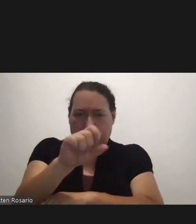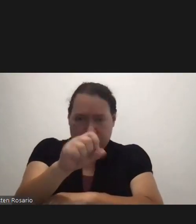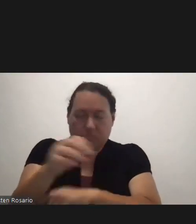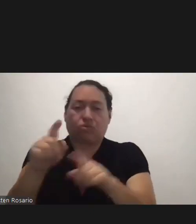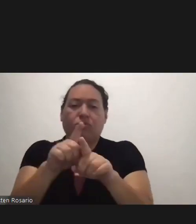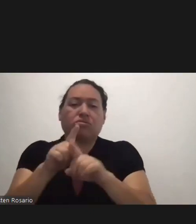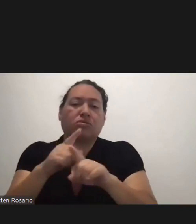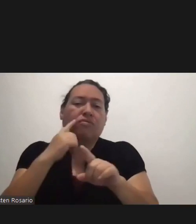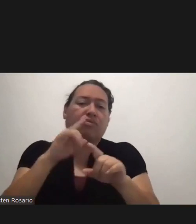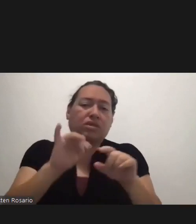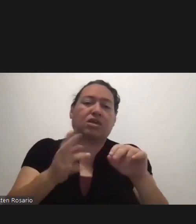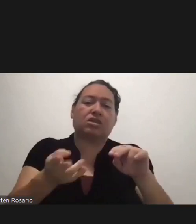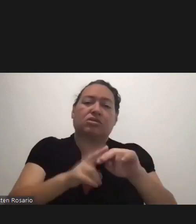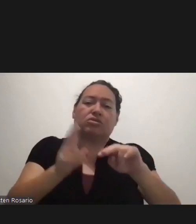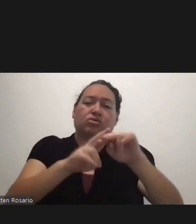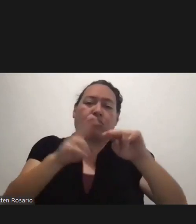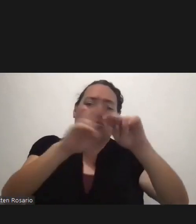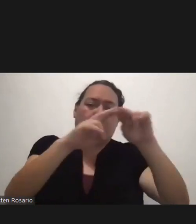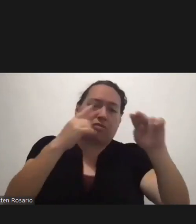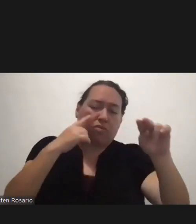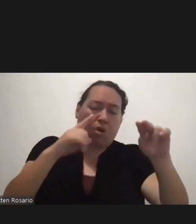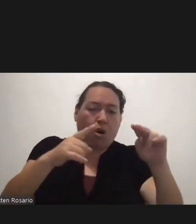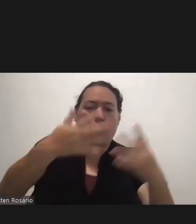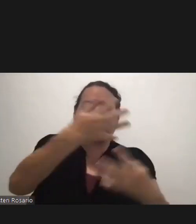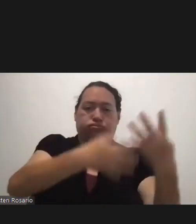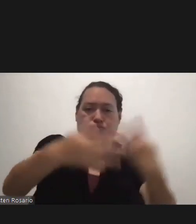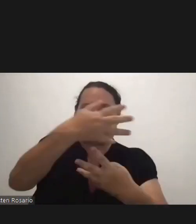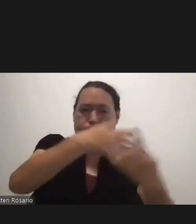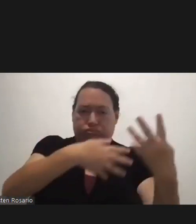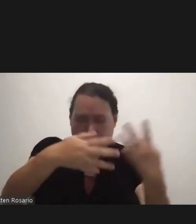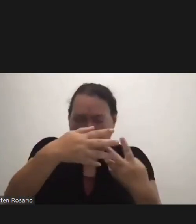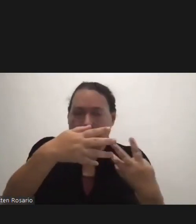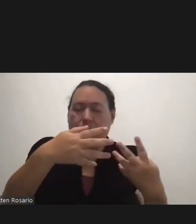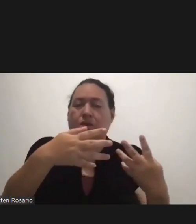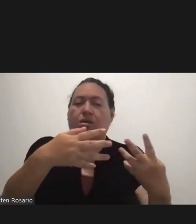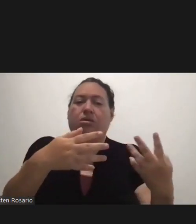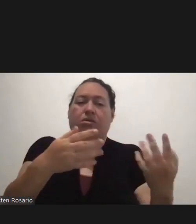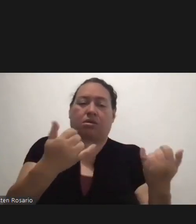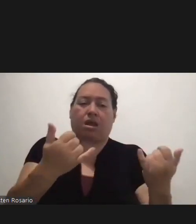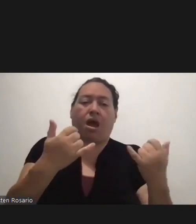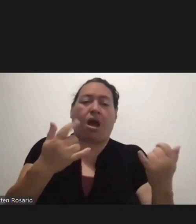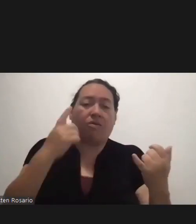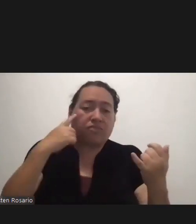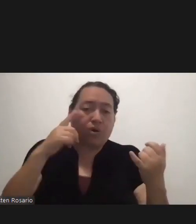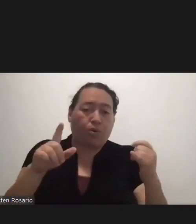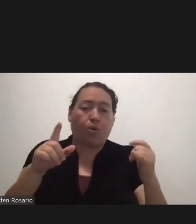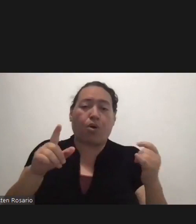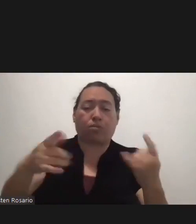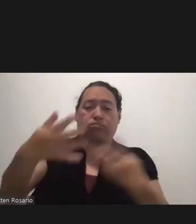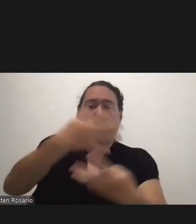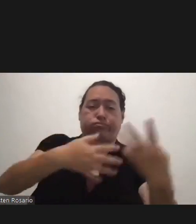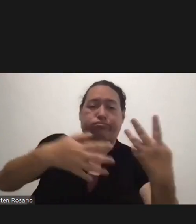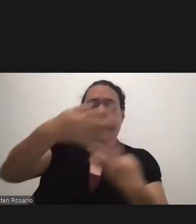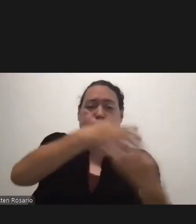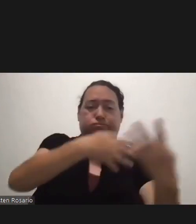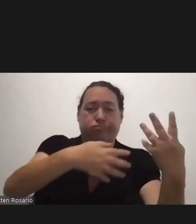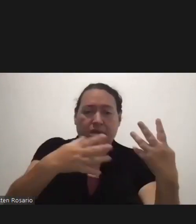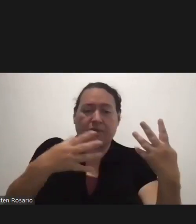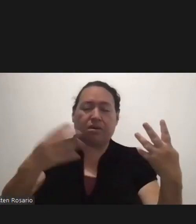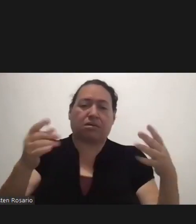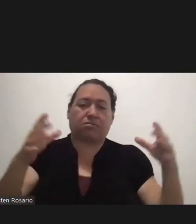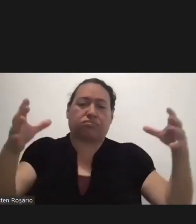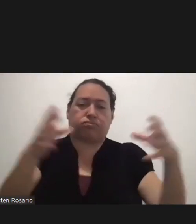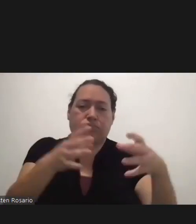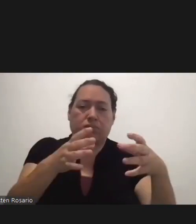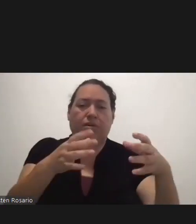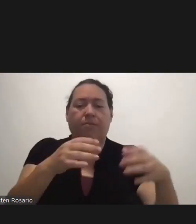social gathering limit Effective Saturday, May 15th Social gatherings and congregations Shall be limited to no more